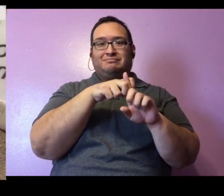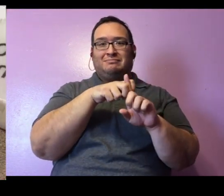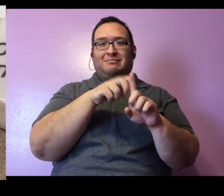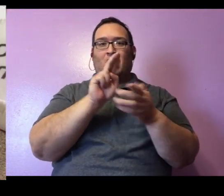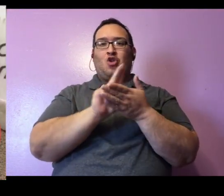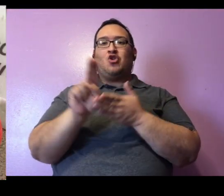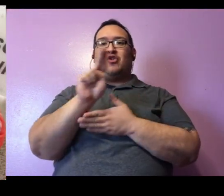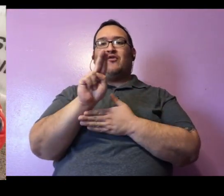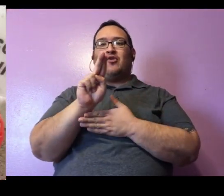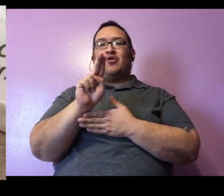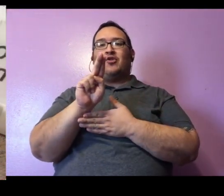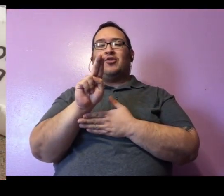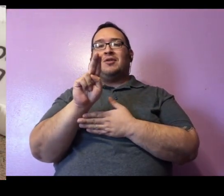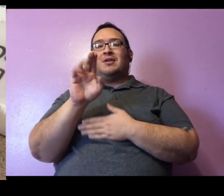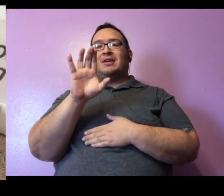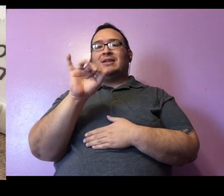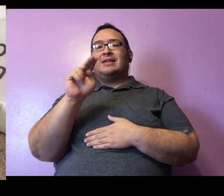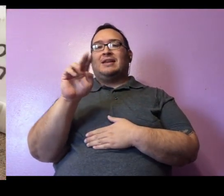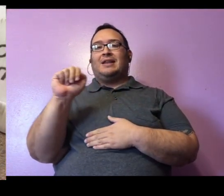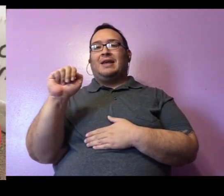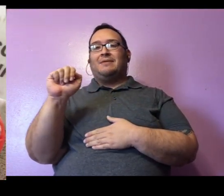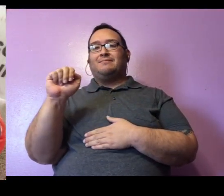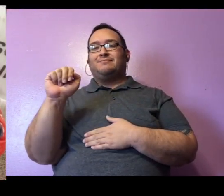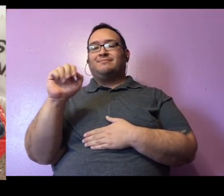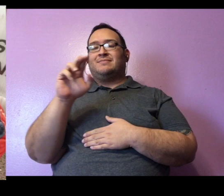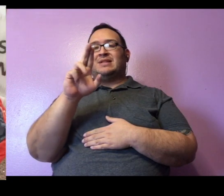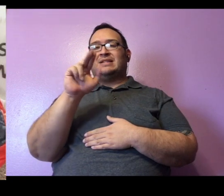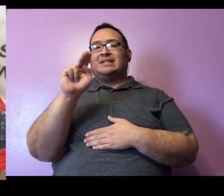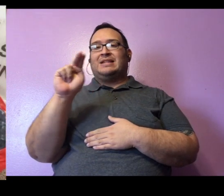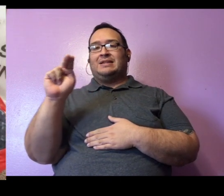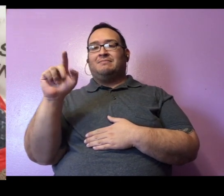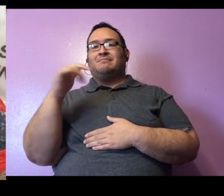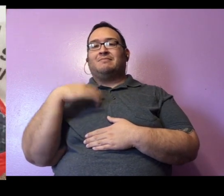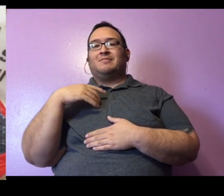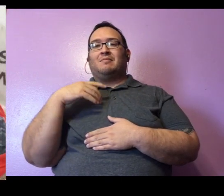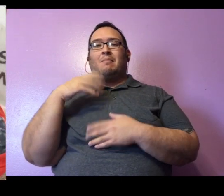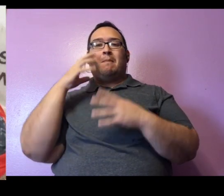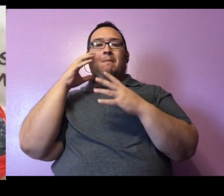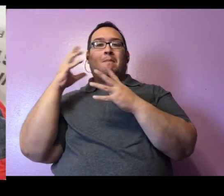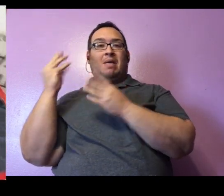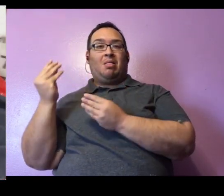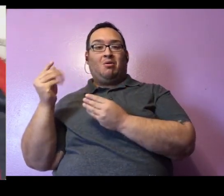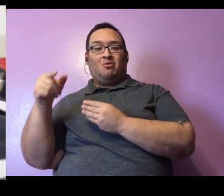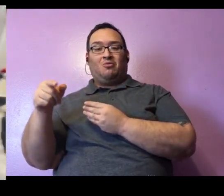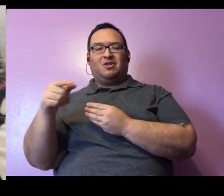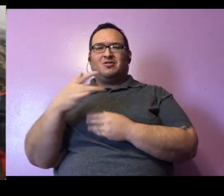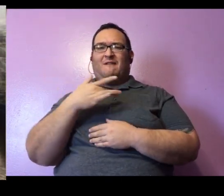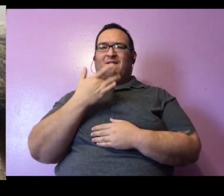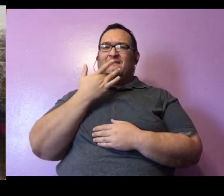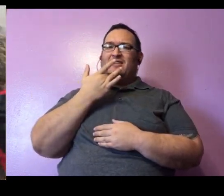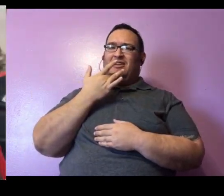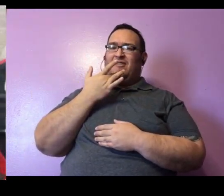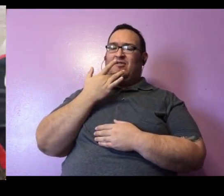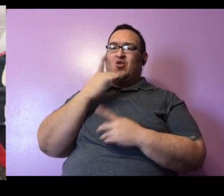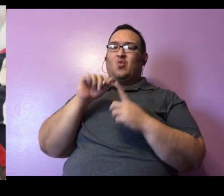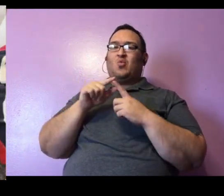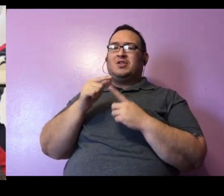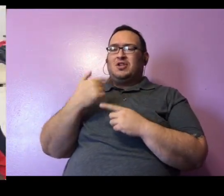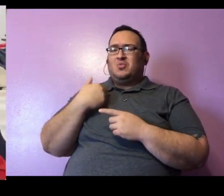University of Cincinnati Bearcat pillow seems to be Lucille's favorite toy. She likes to snuggle with it. When she was